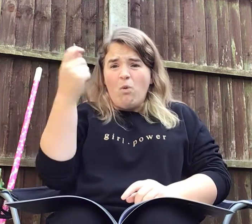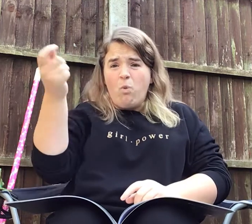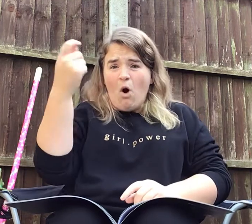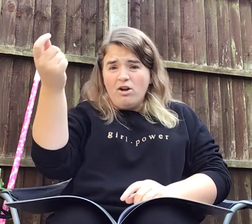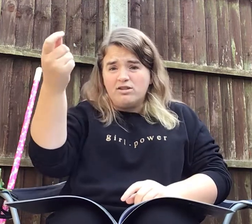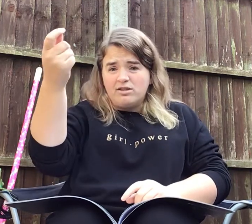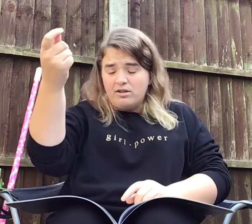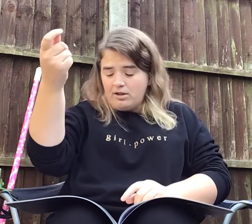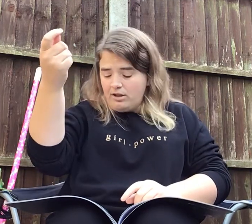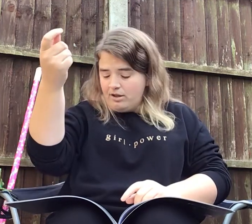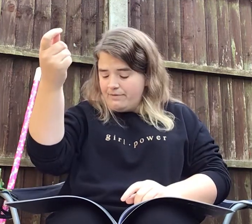wand.